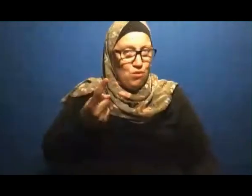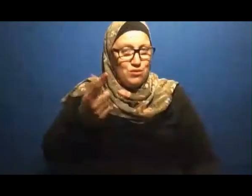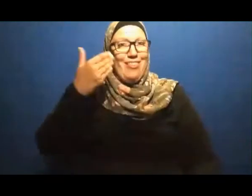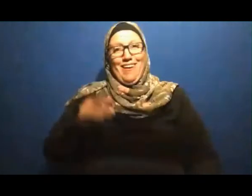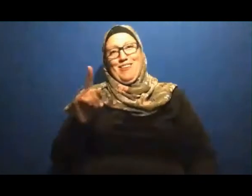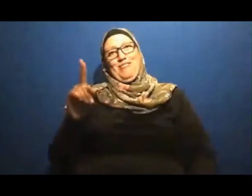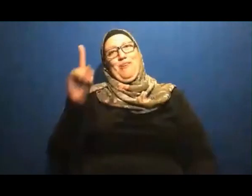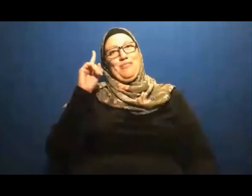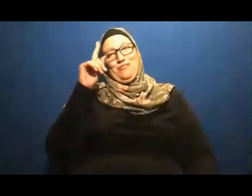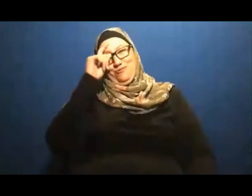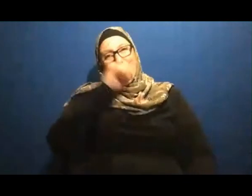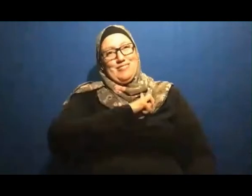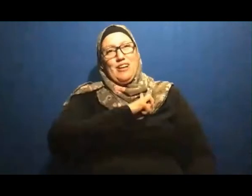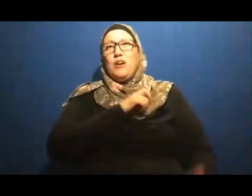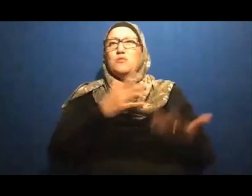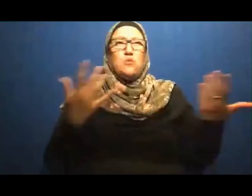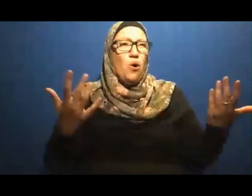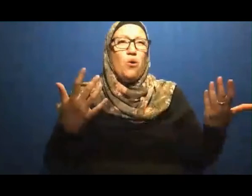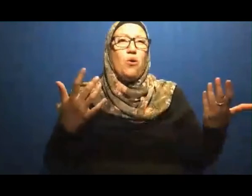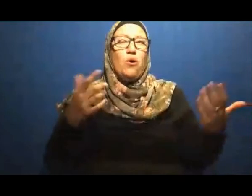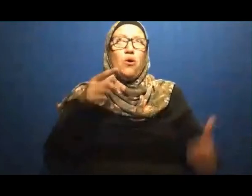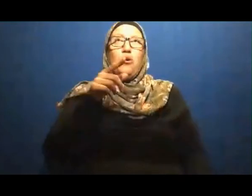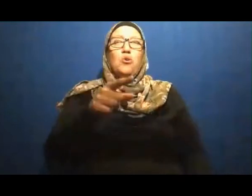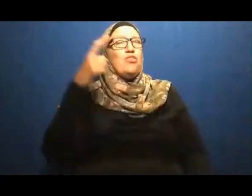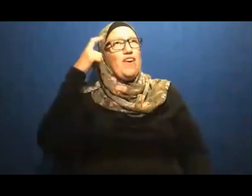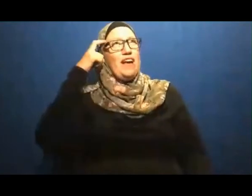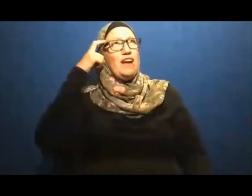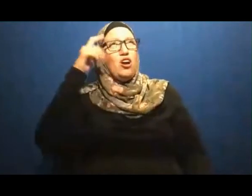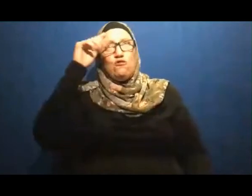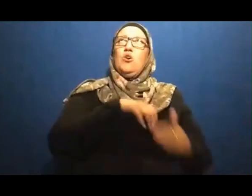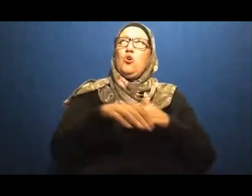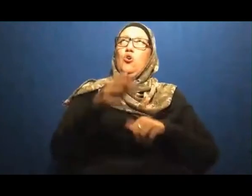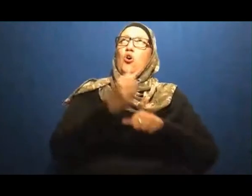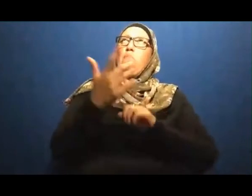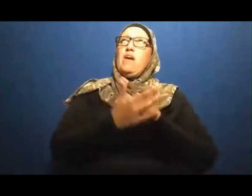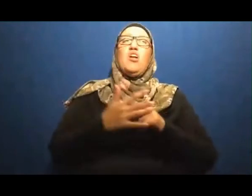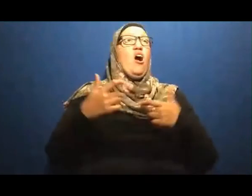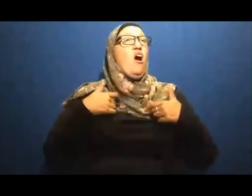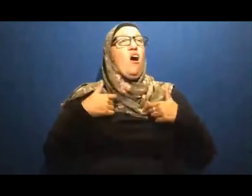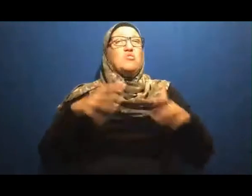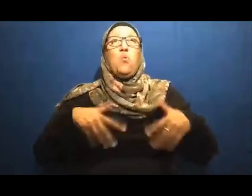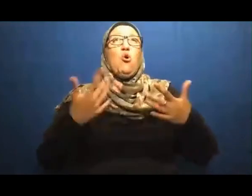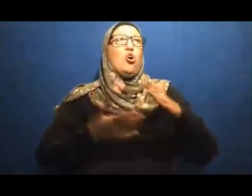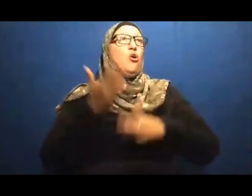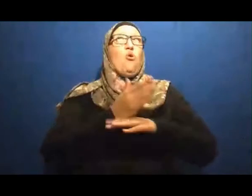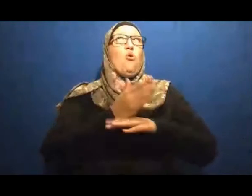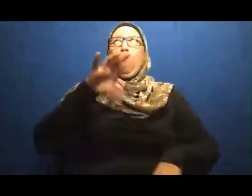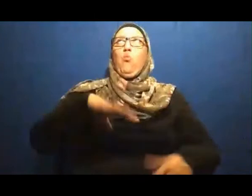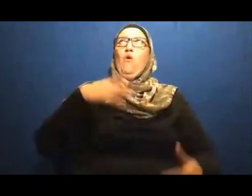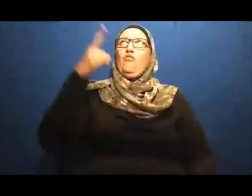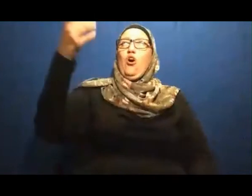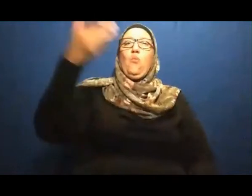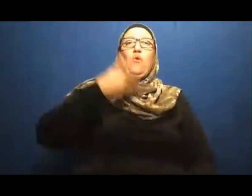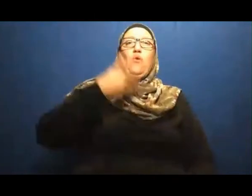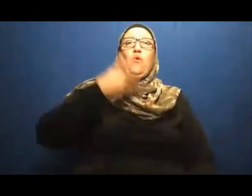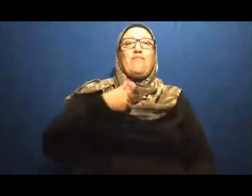You Don't Go To Work And You Think That Okay I'm Sitting Back Because God Is The Provider God Provides No You Have To Work Hard And